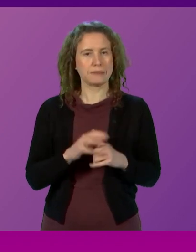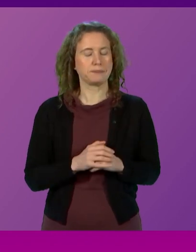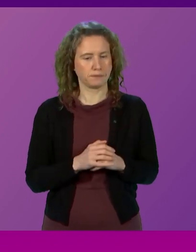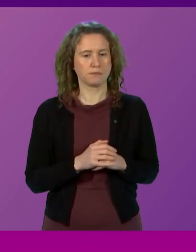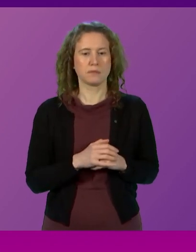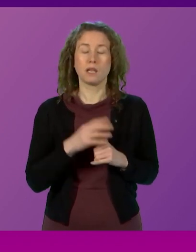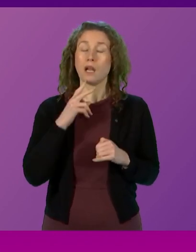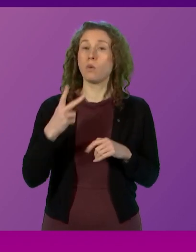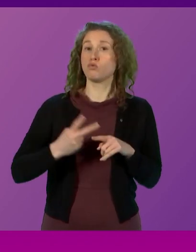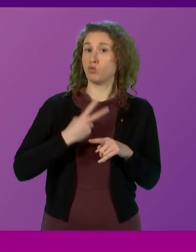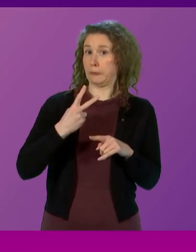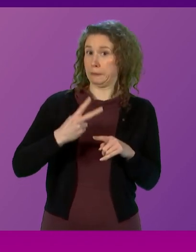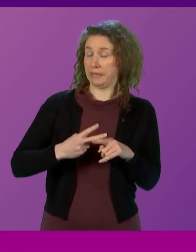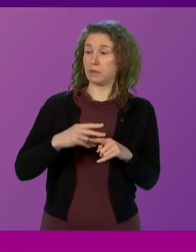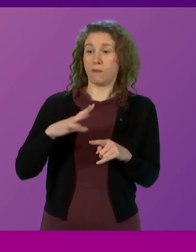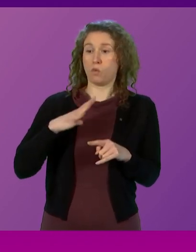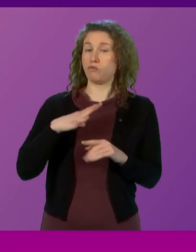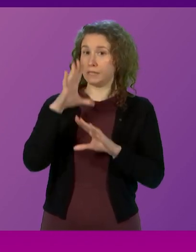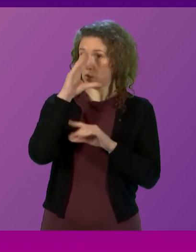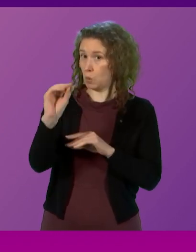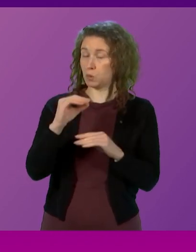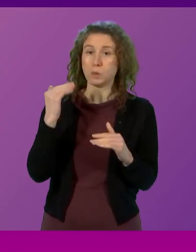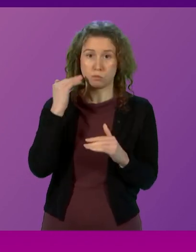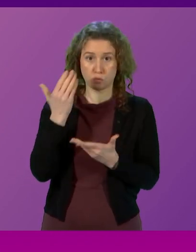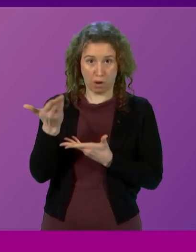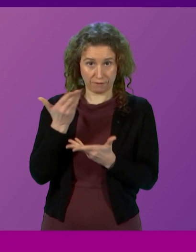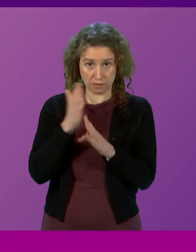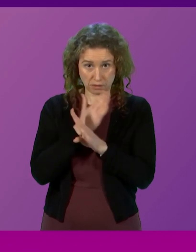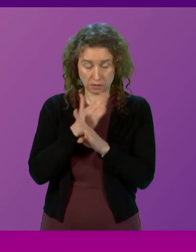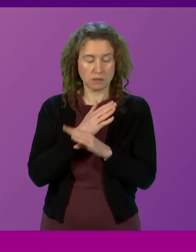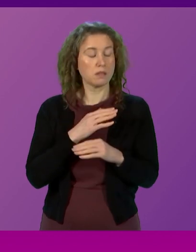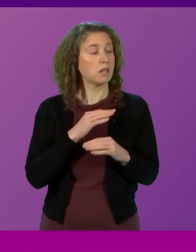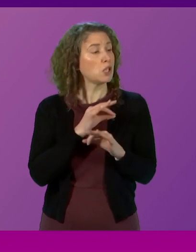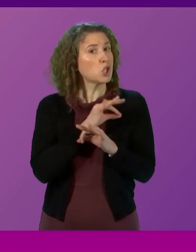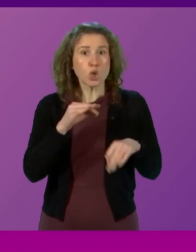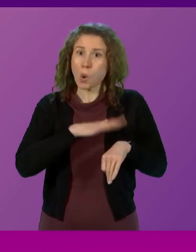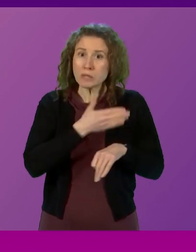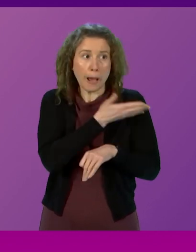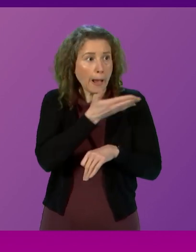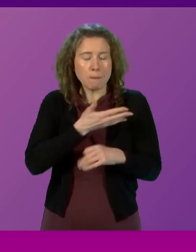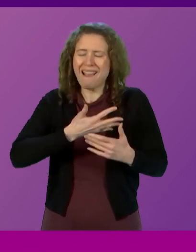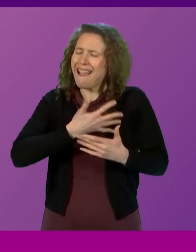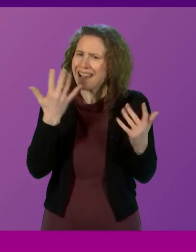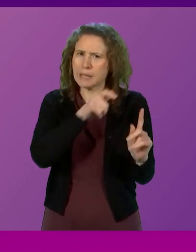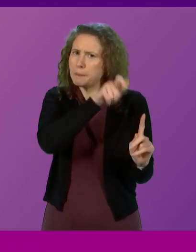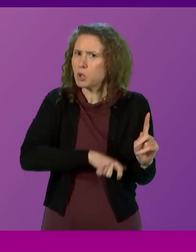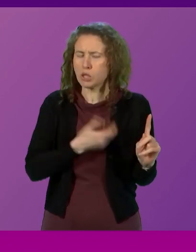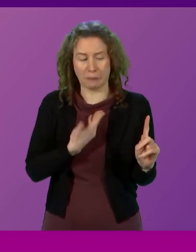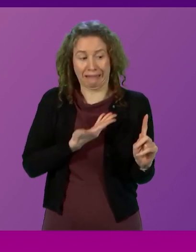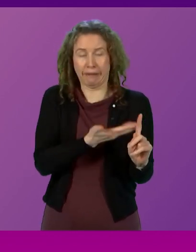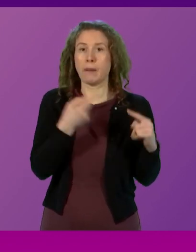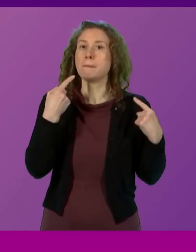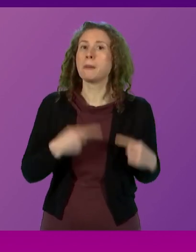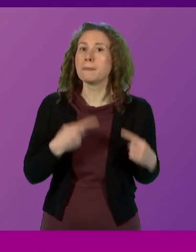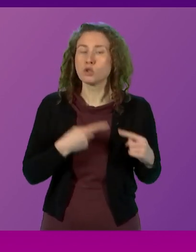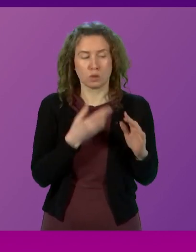let me reiterate what I have said to you privately, that at no stage has anybody been authorised to disclose